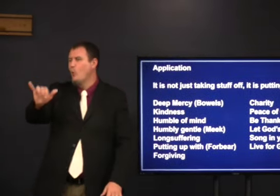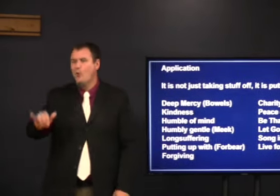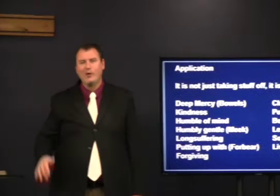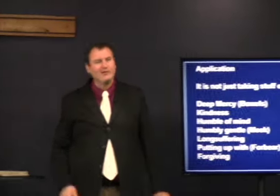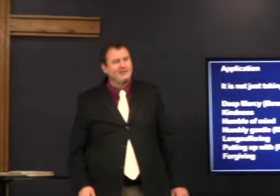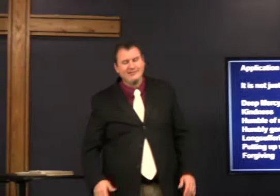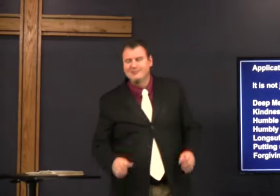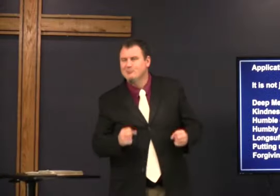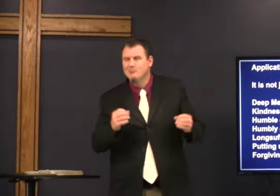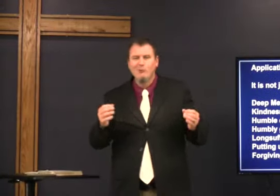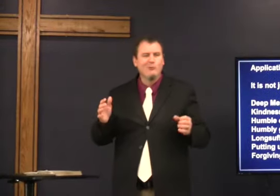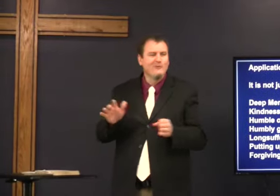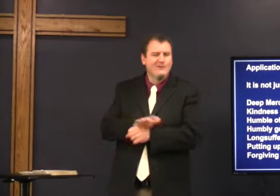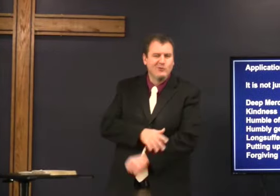just to have joy in your heart